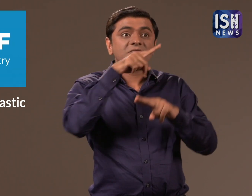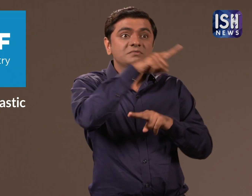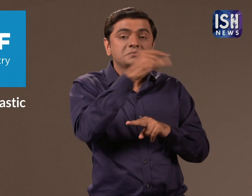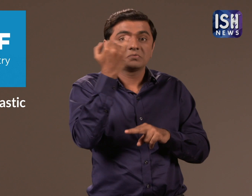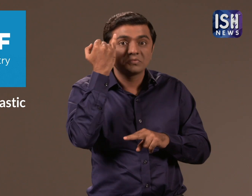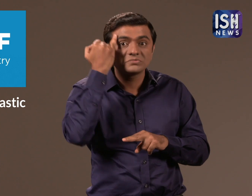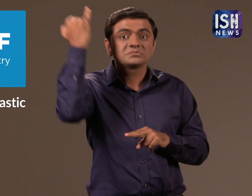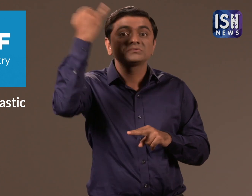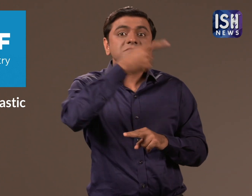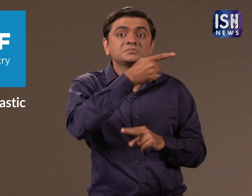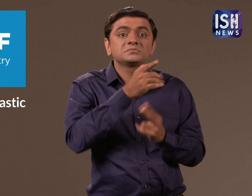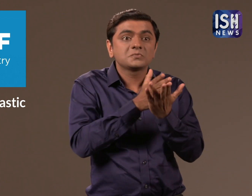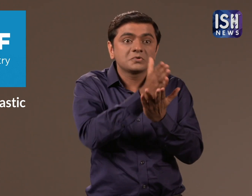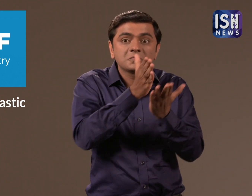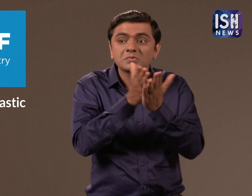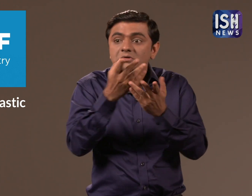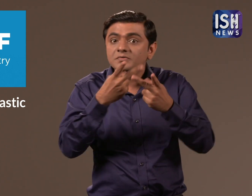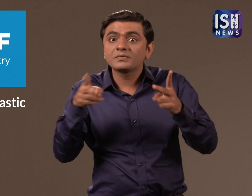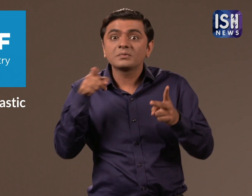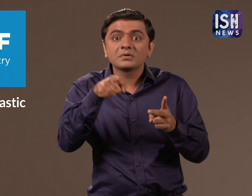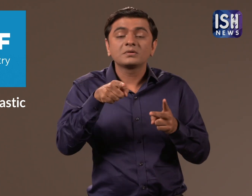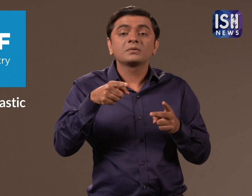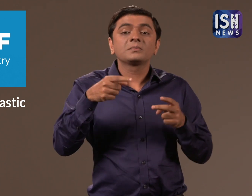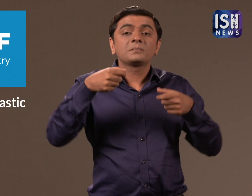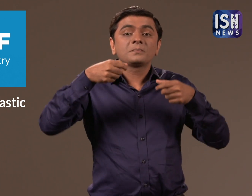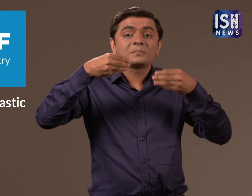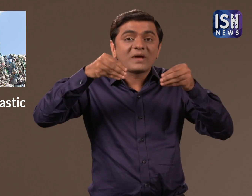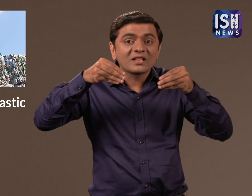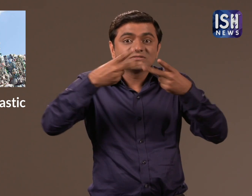has created different methods to tackle the problem of plastic in the world.